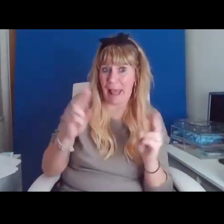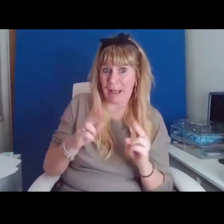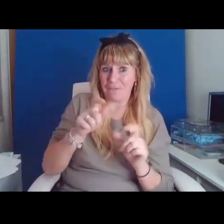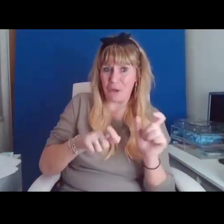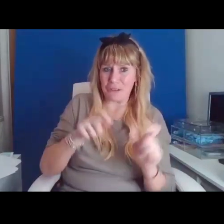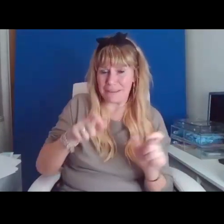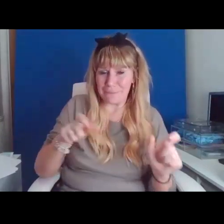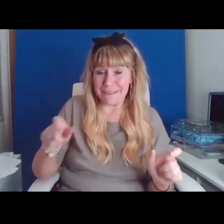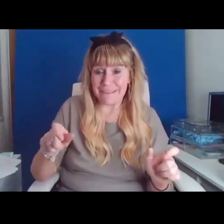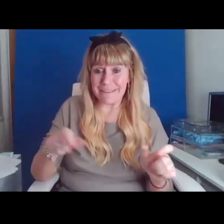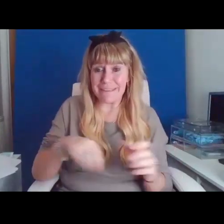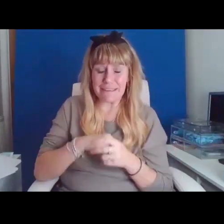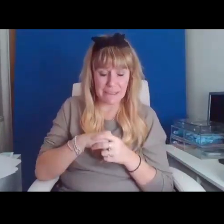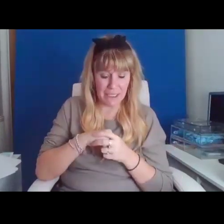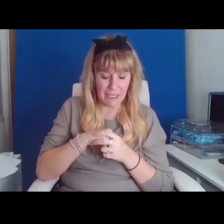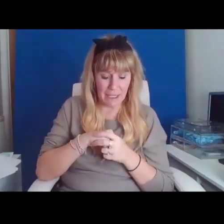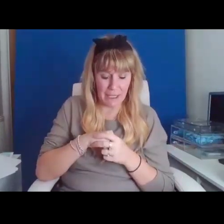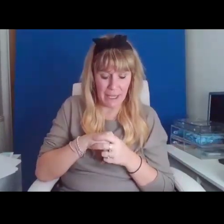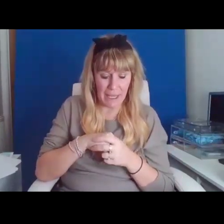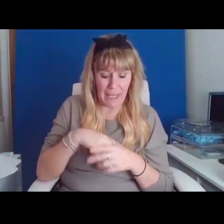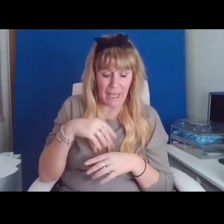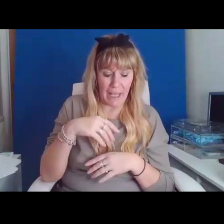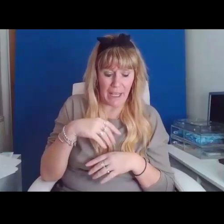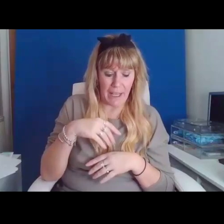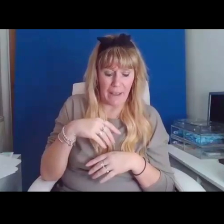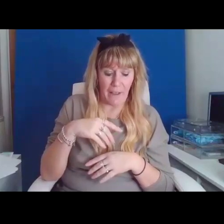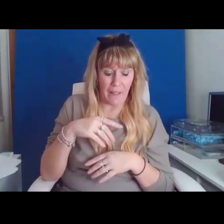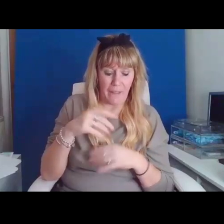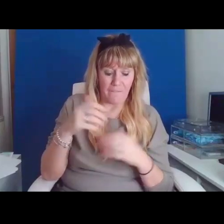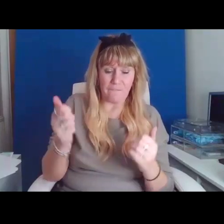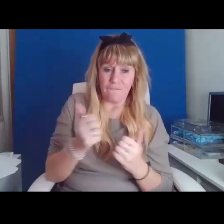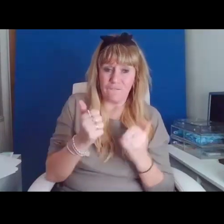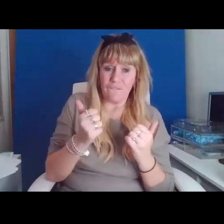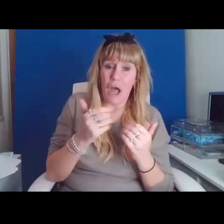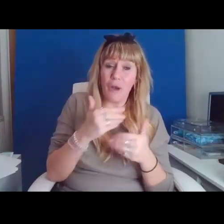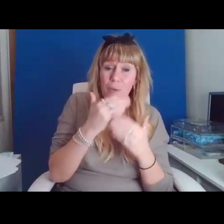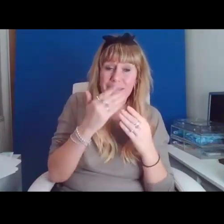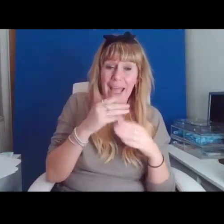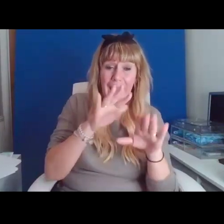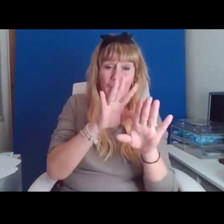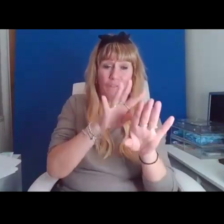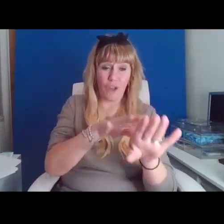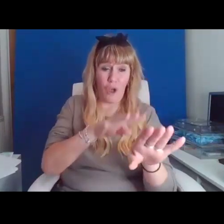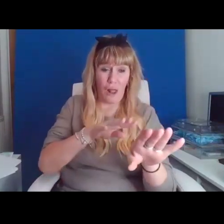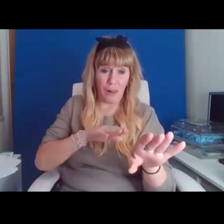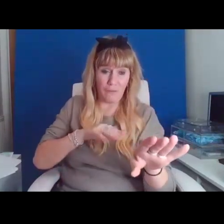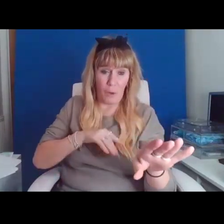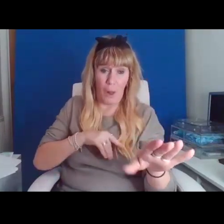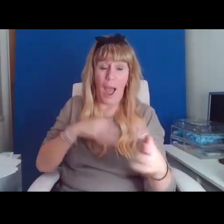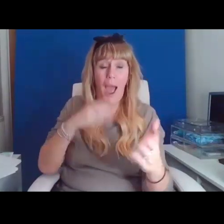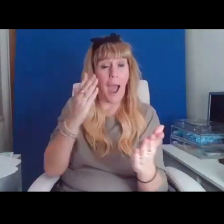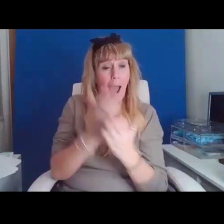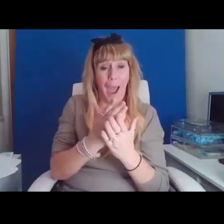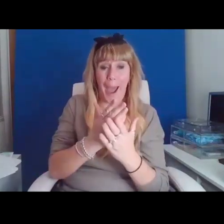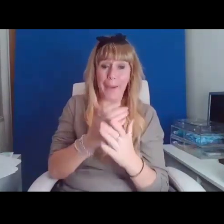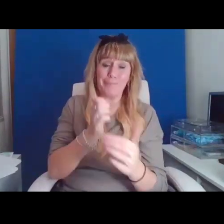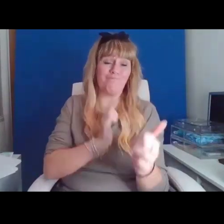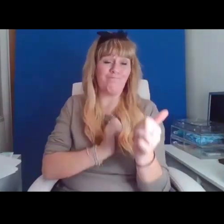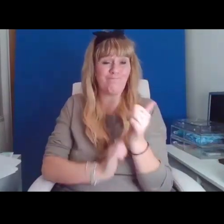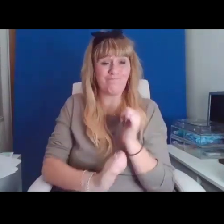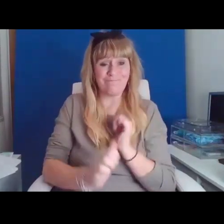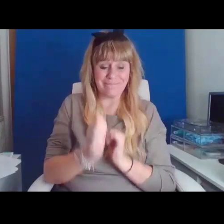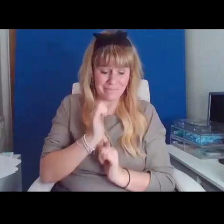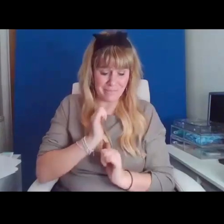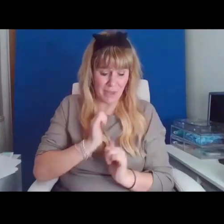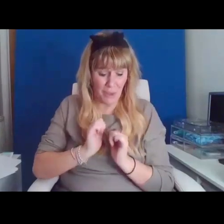you, a staunch 78er, in pride of place in the pride parade. You're in your Mackay tartan